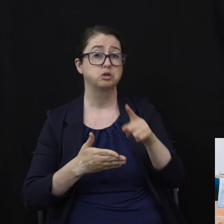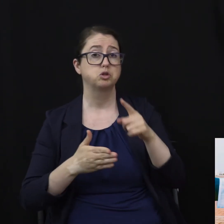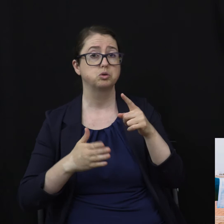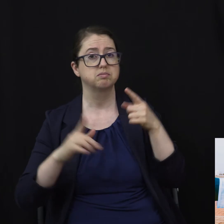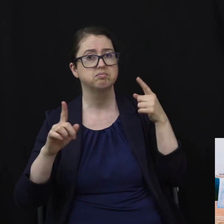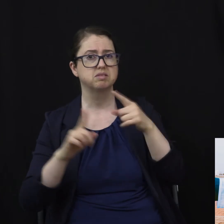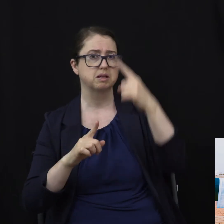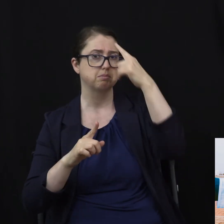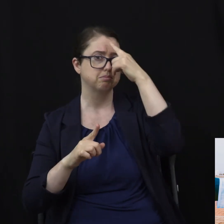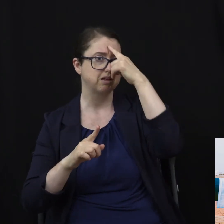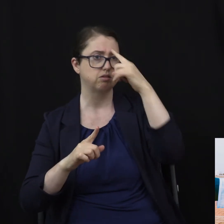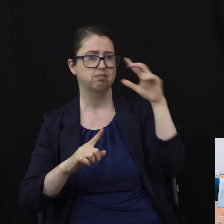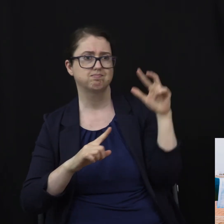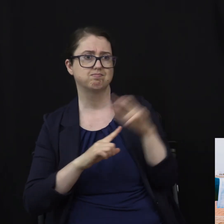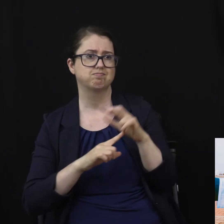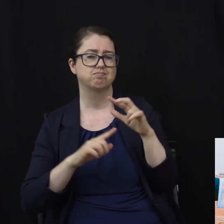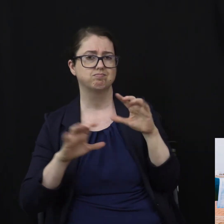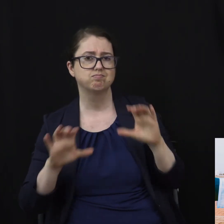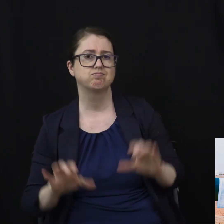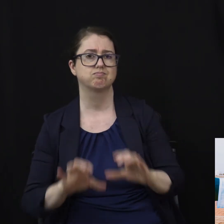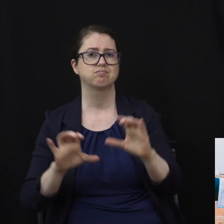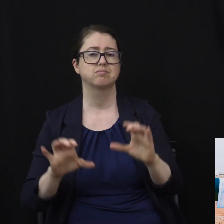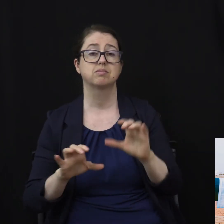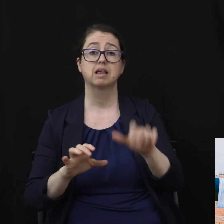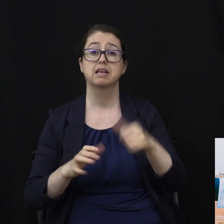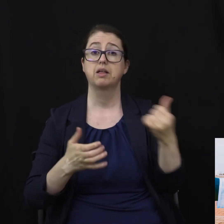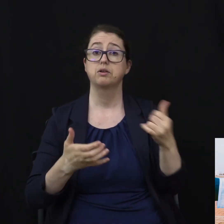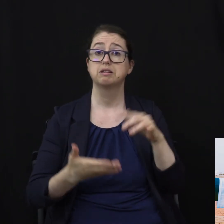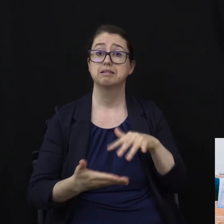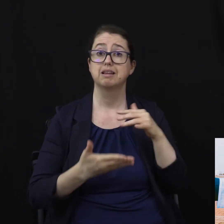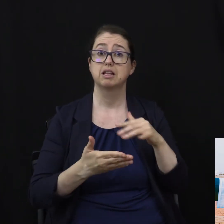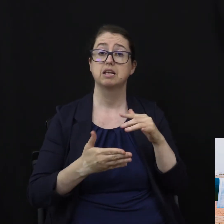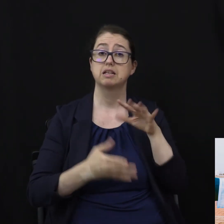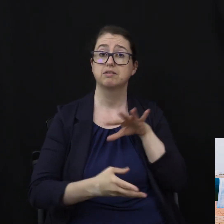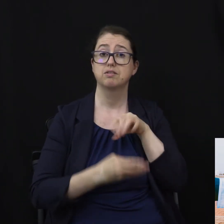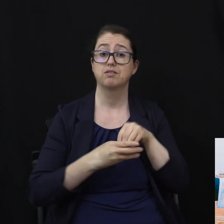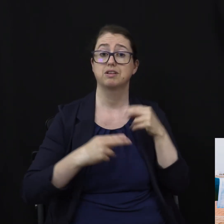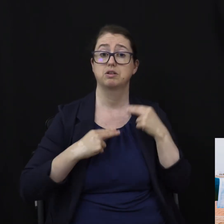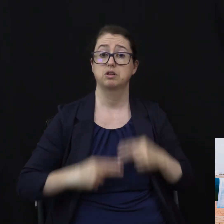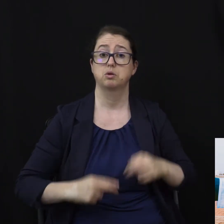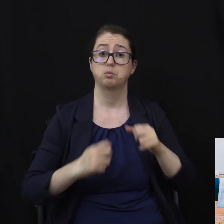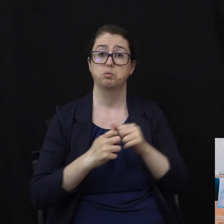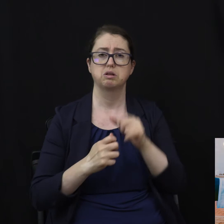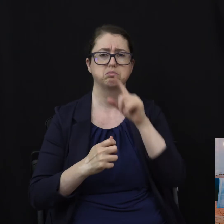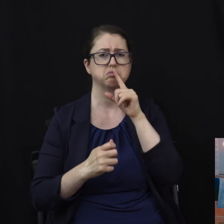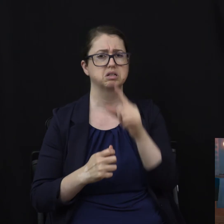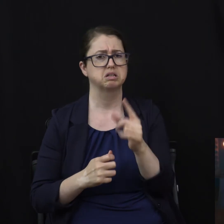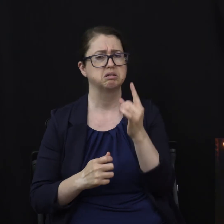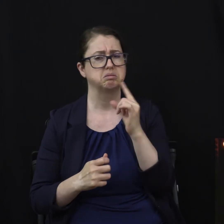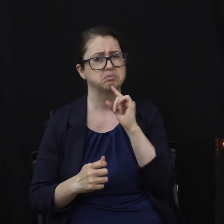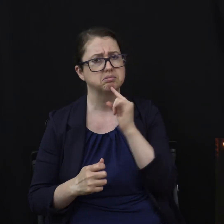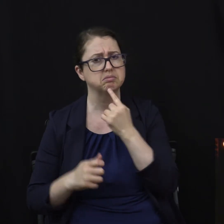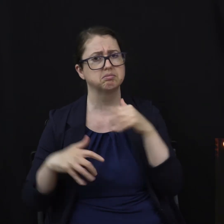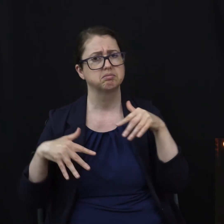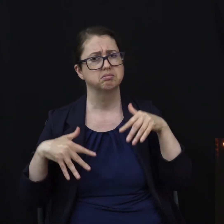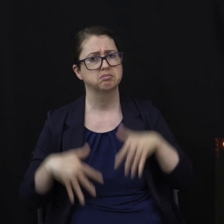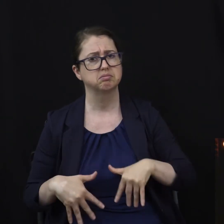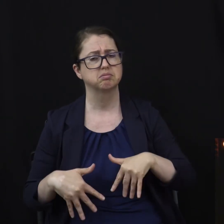performance. Another study involving humans with major depressive disorder in a 16-week treatment